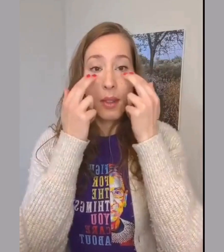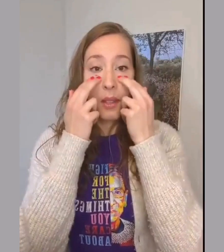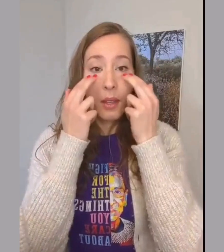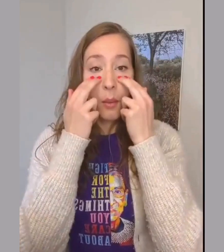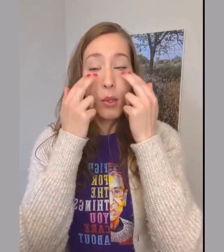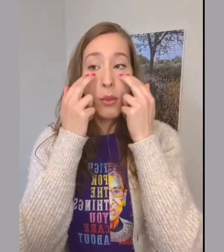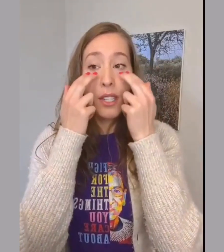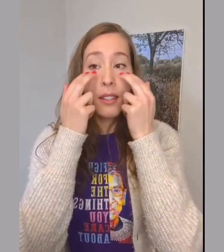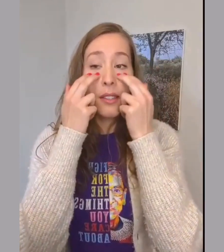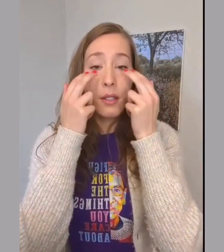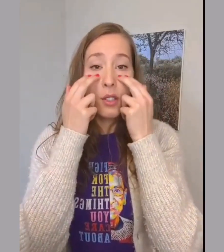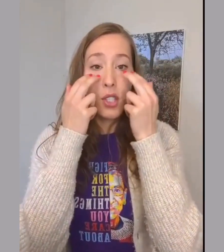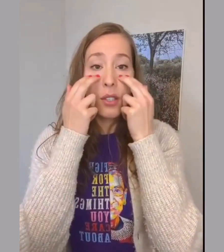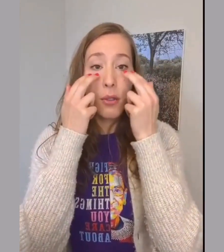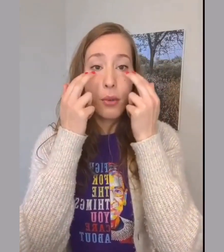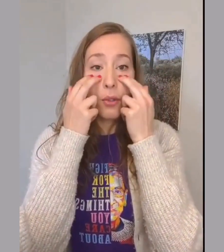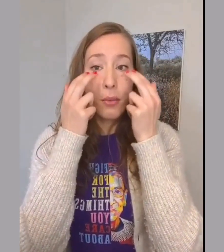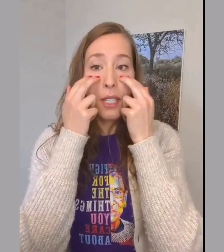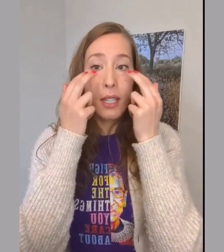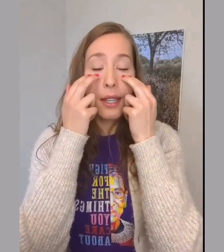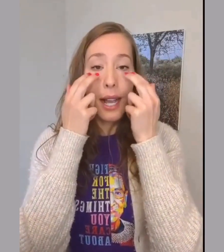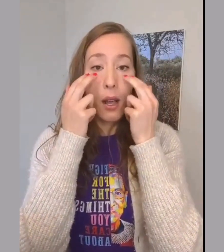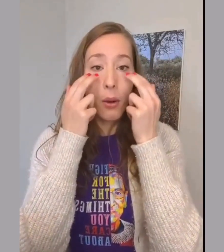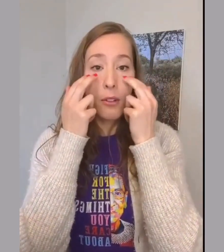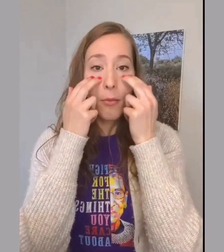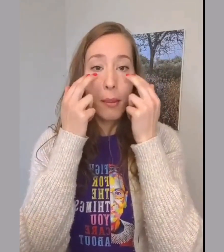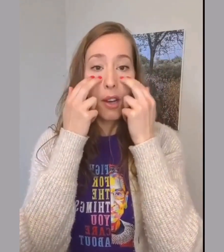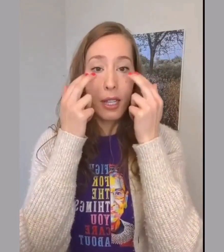Moving this energy through me and out of my body.